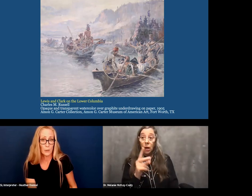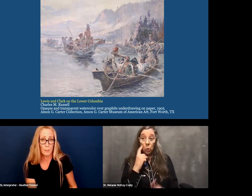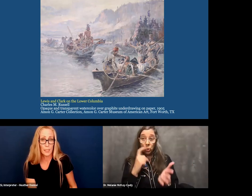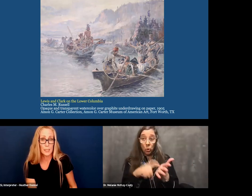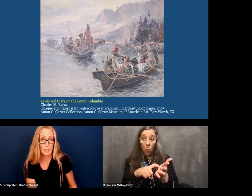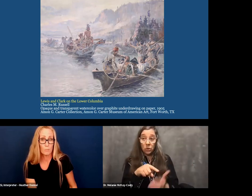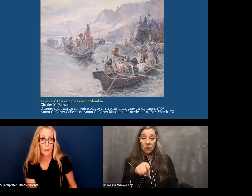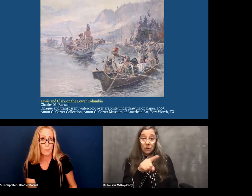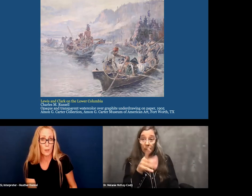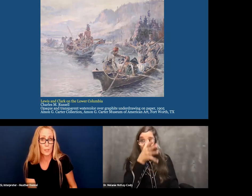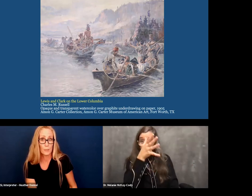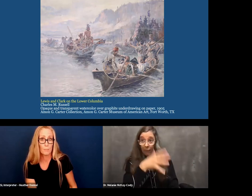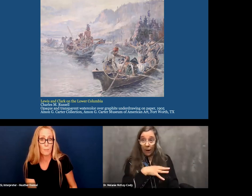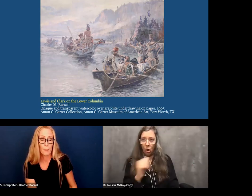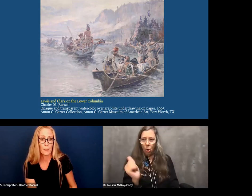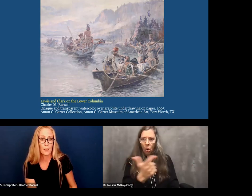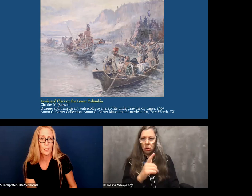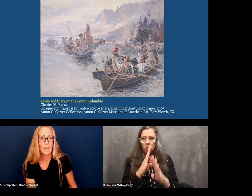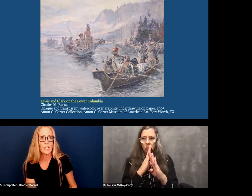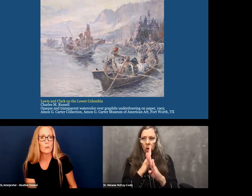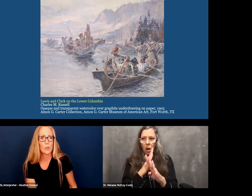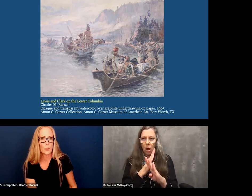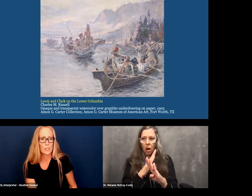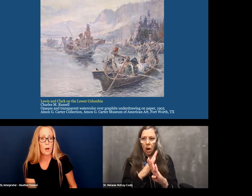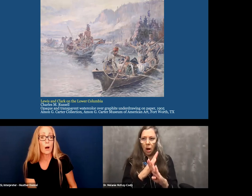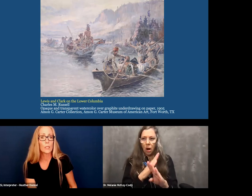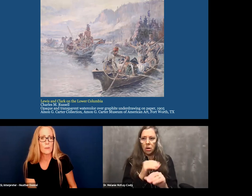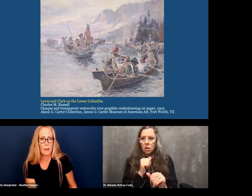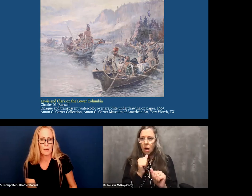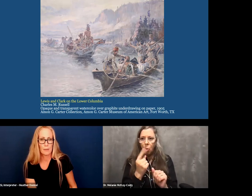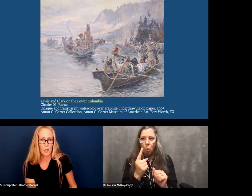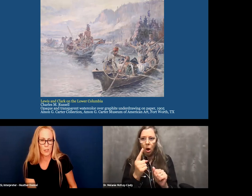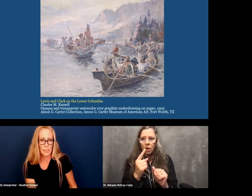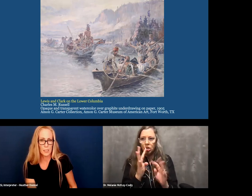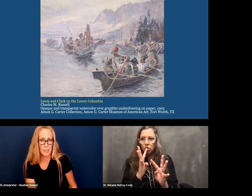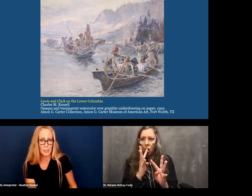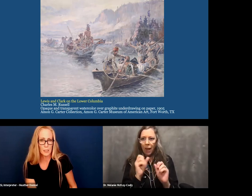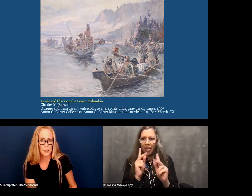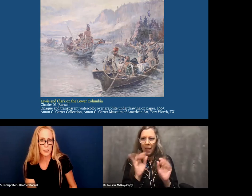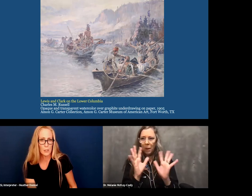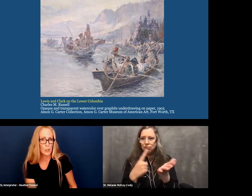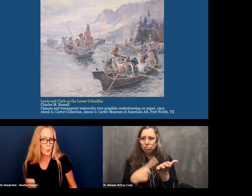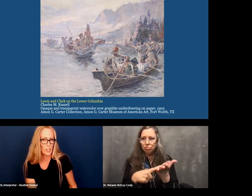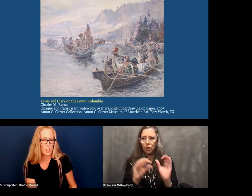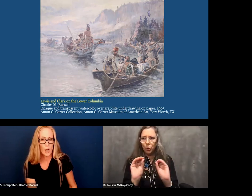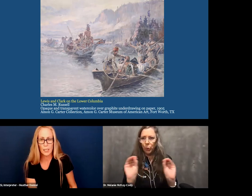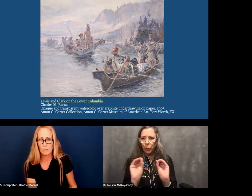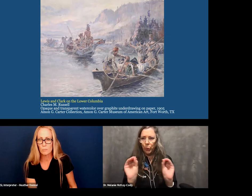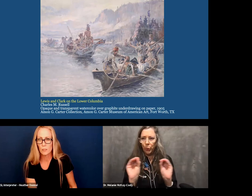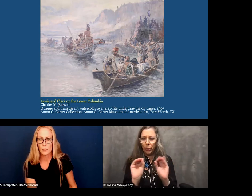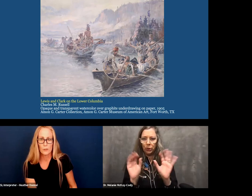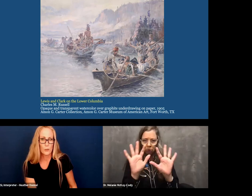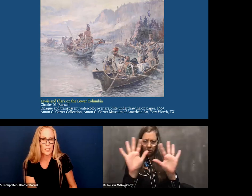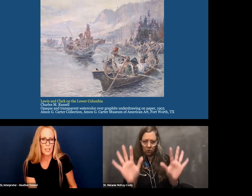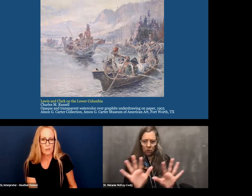standing here in the painting on the boat. And if you notice, all of the men are still. No one is talking,